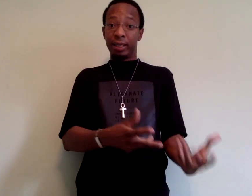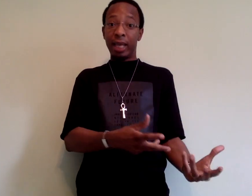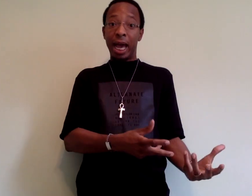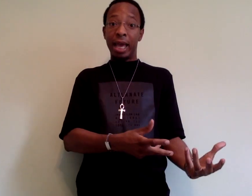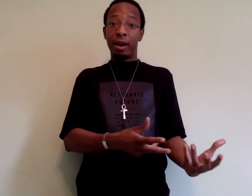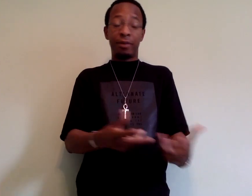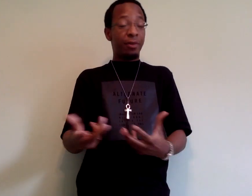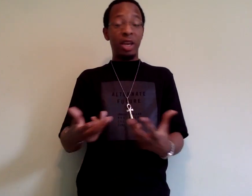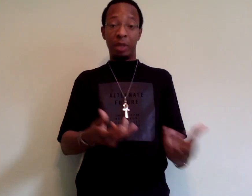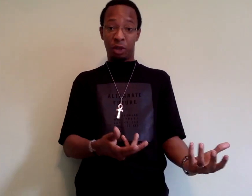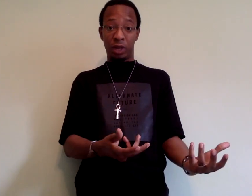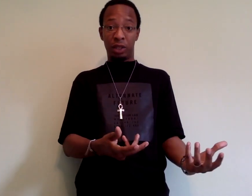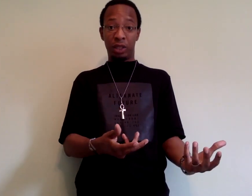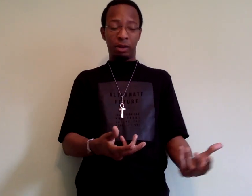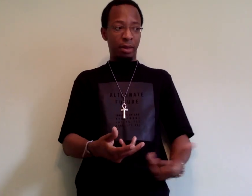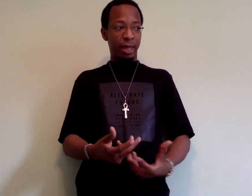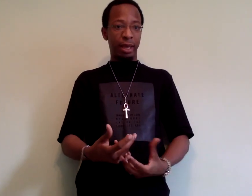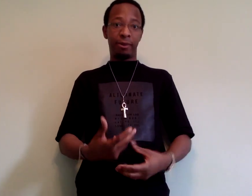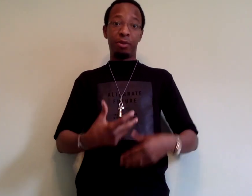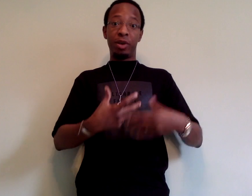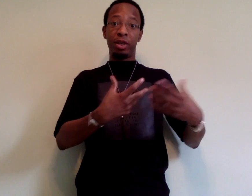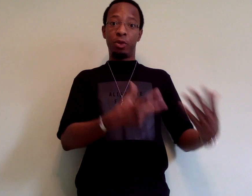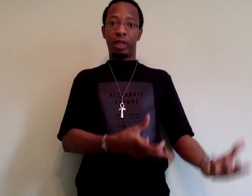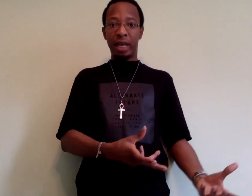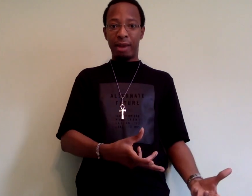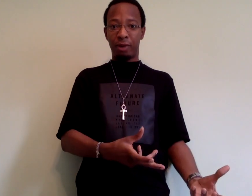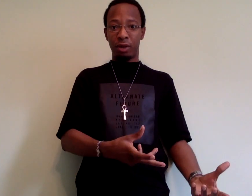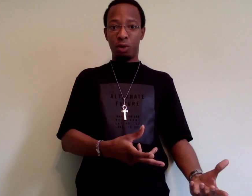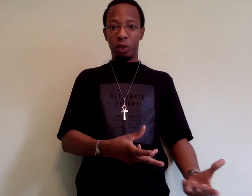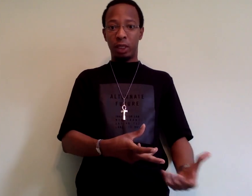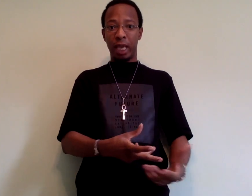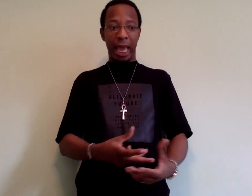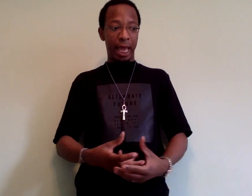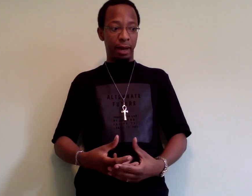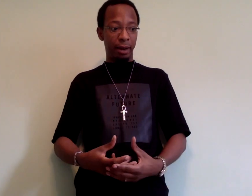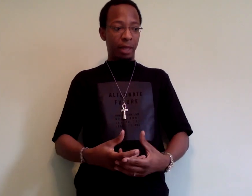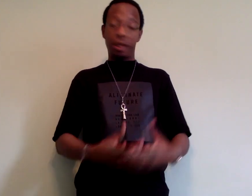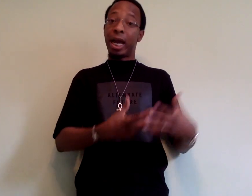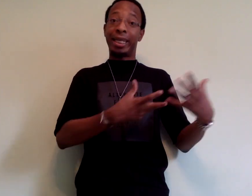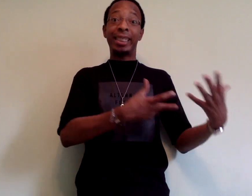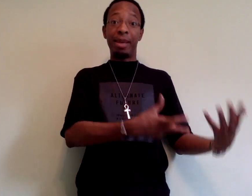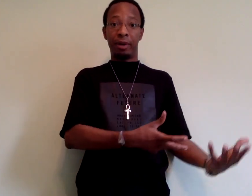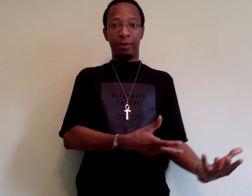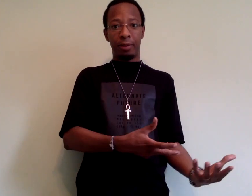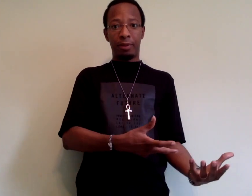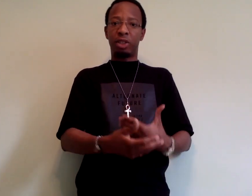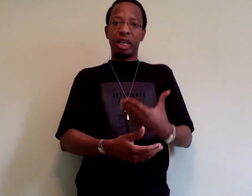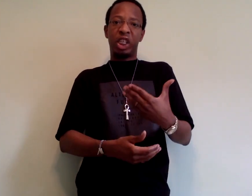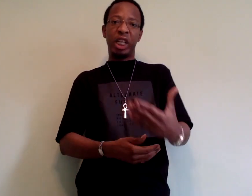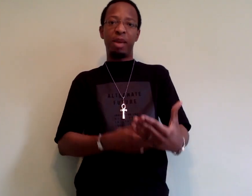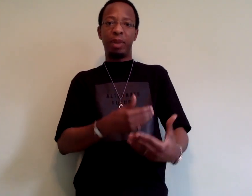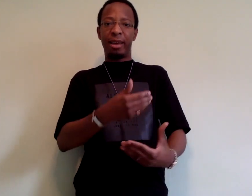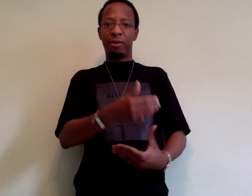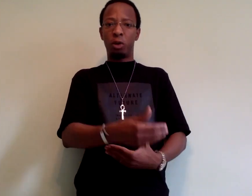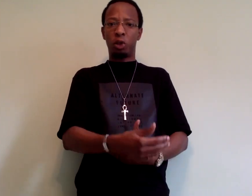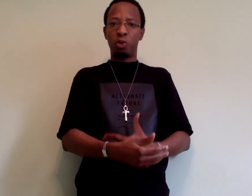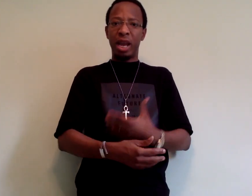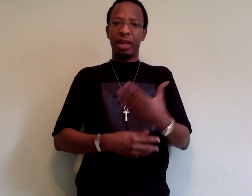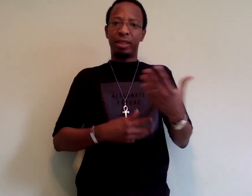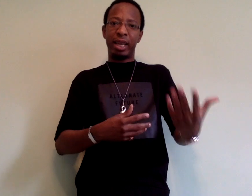side of their family trees, so that they're familiar with their African roots and that they're not ashamed of them. To try to shame black folks who marry outside